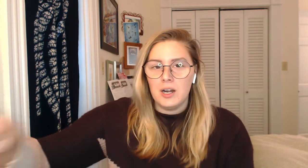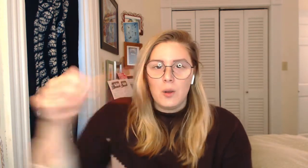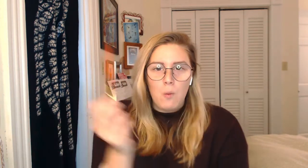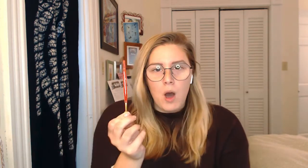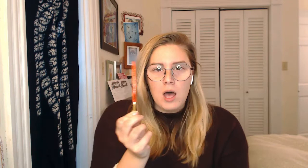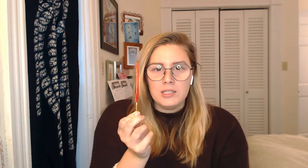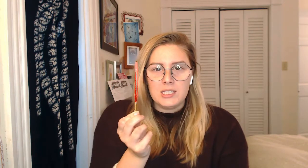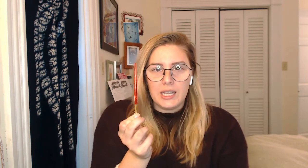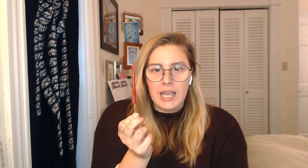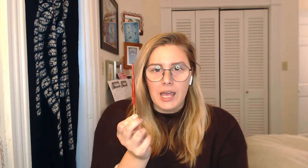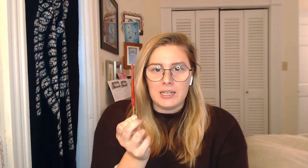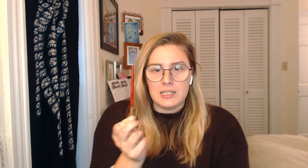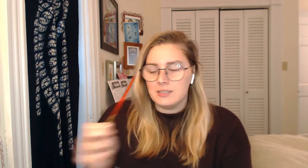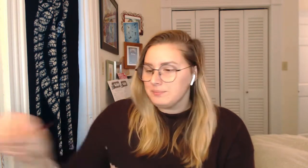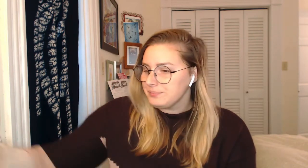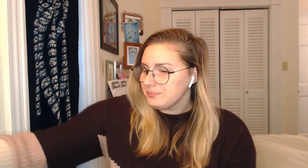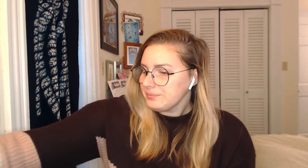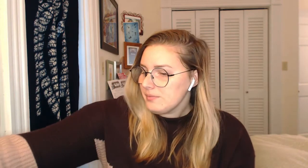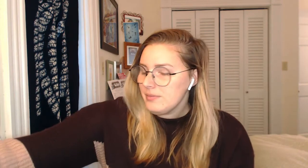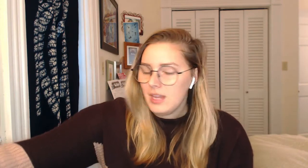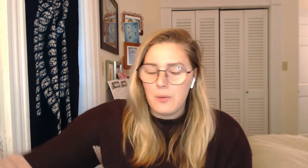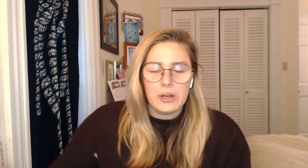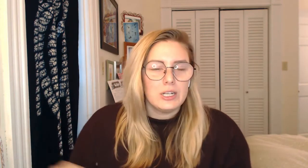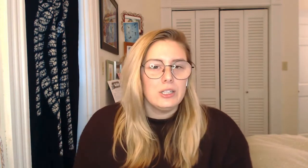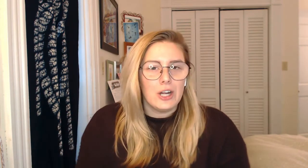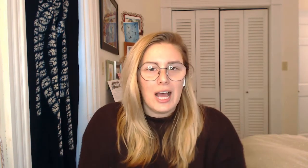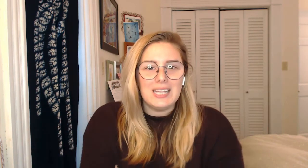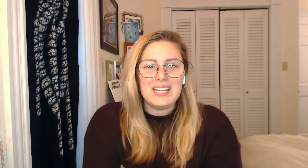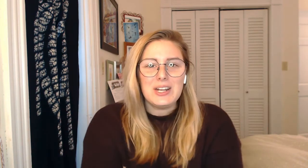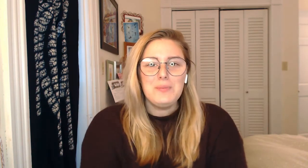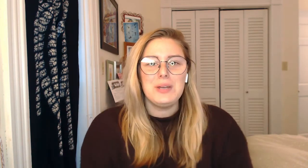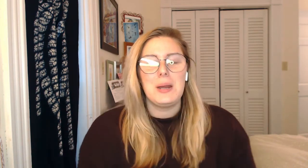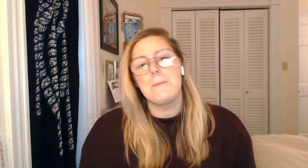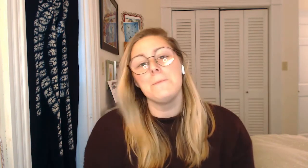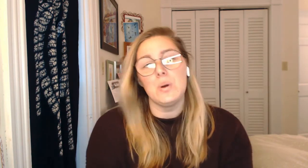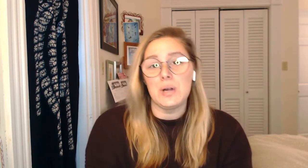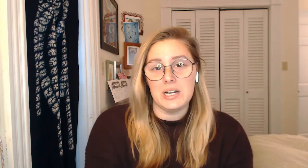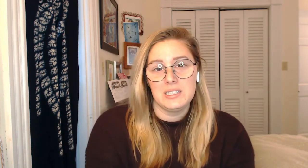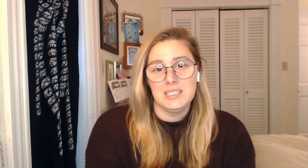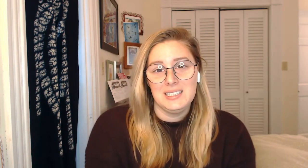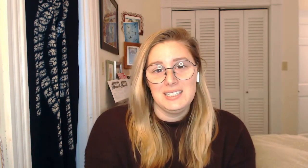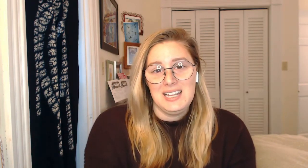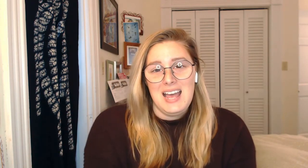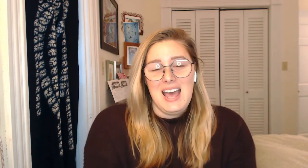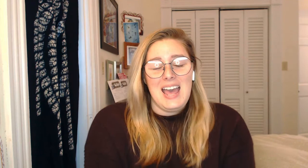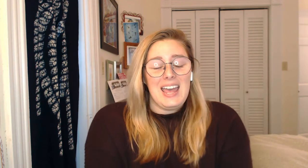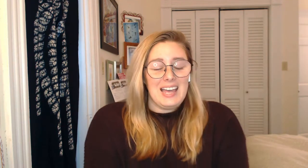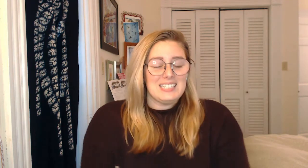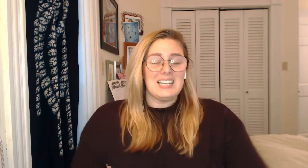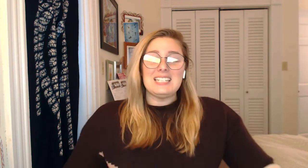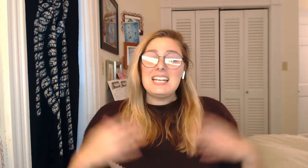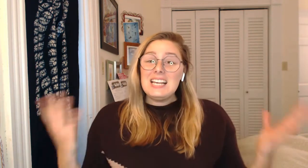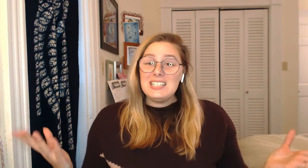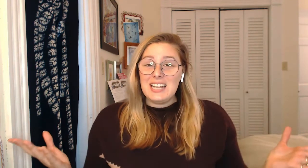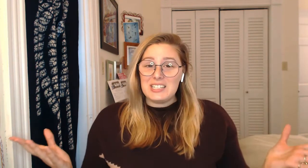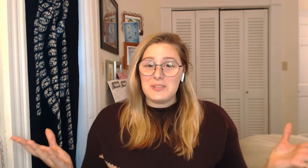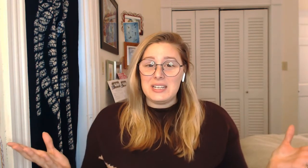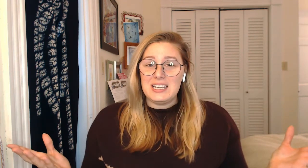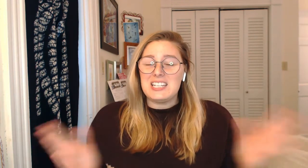wands again and we're going to learn a little bit more. And until next week, I just